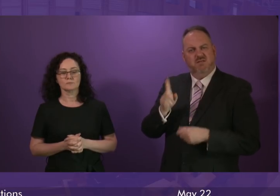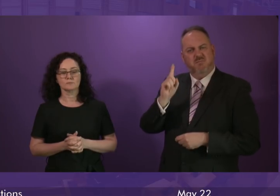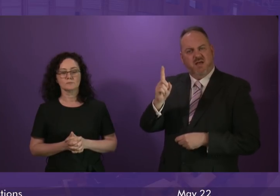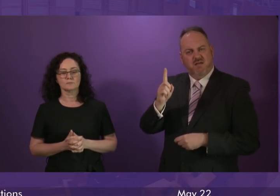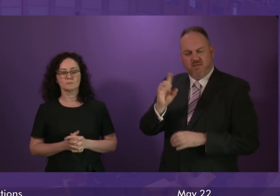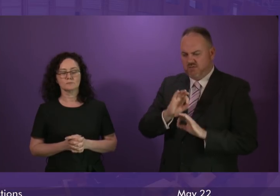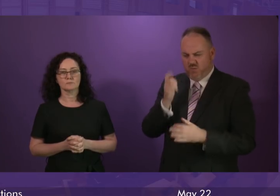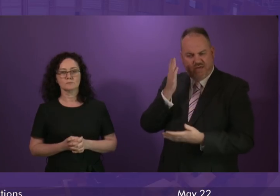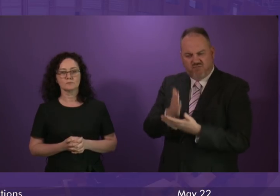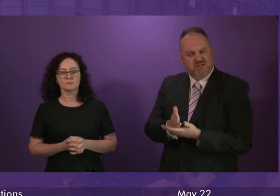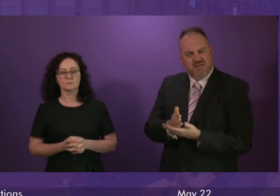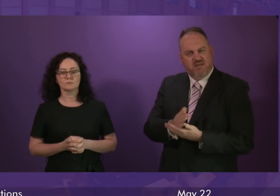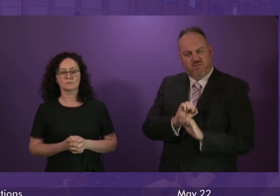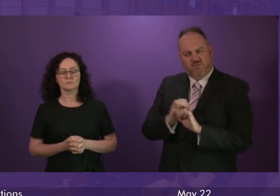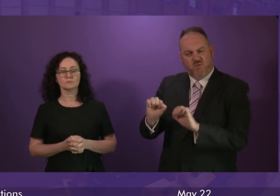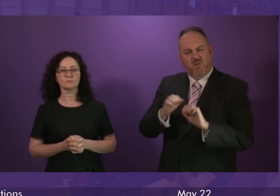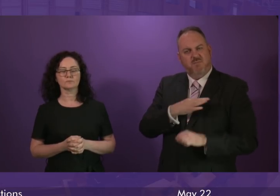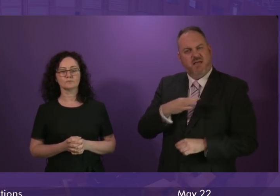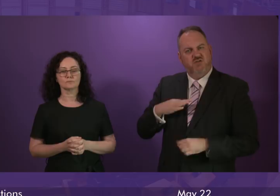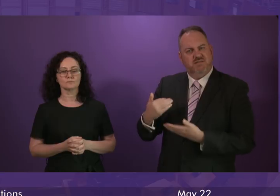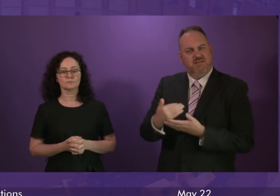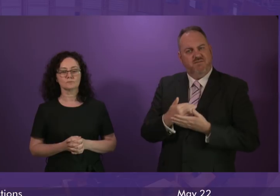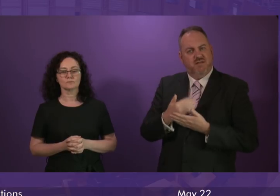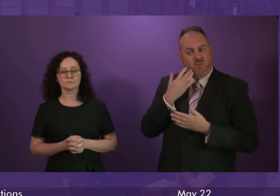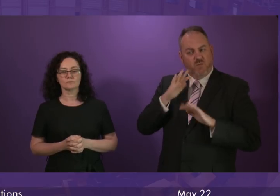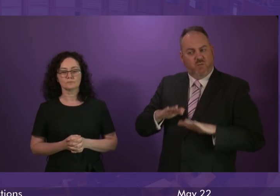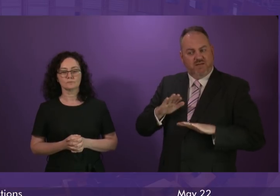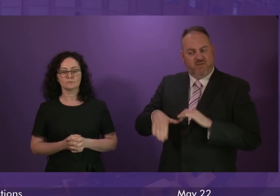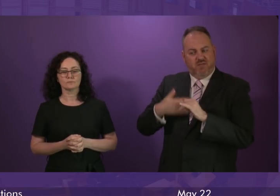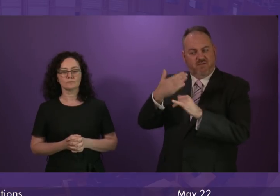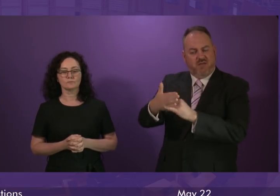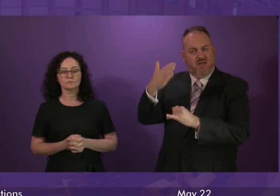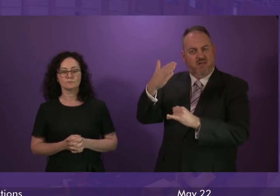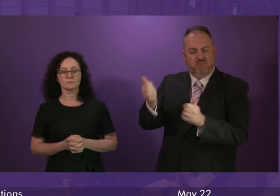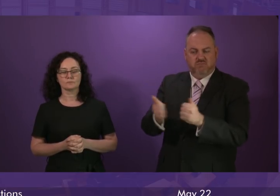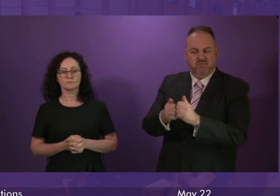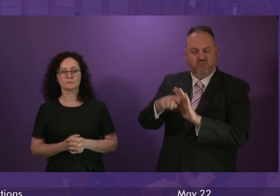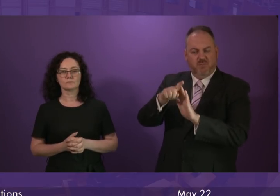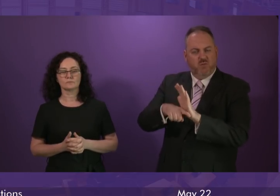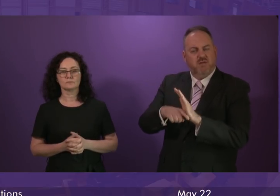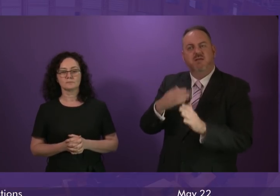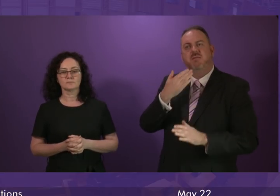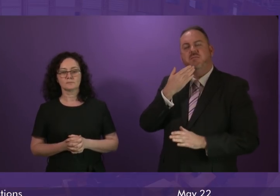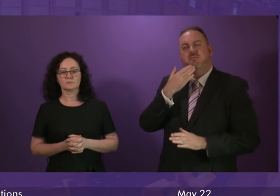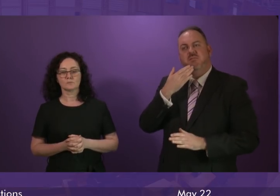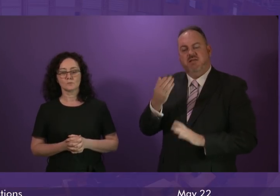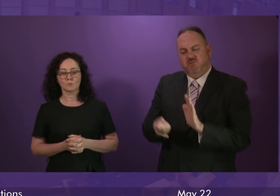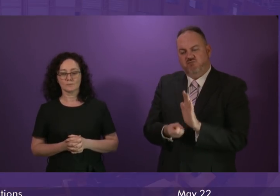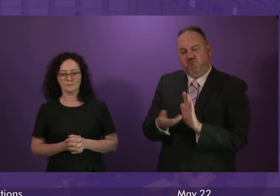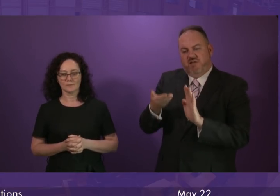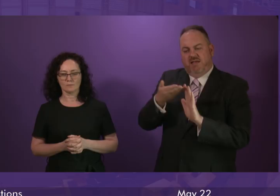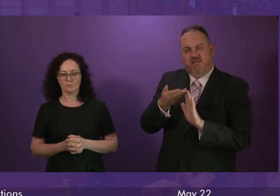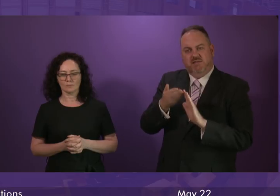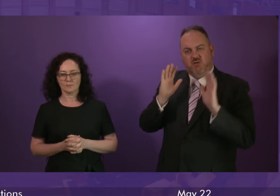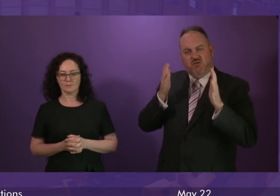patient safety while we await the final report. Will the First Minister escalate NHS Tayside back